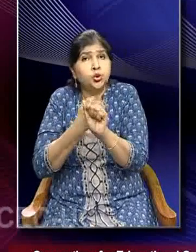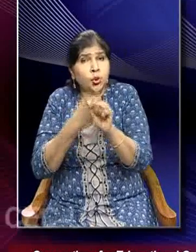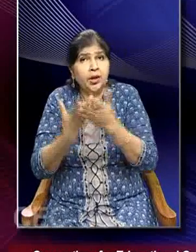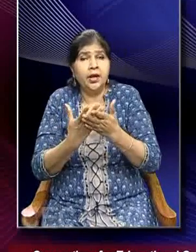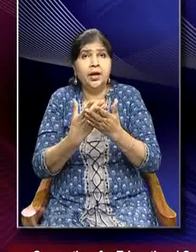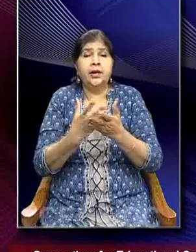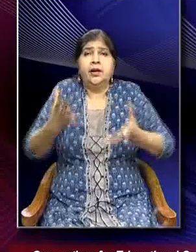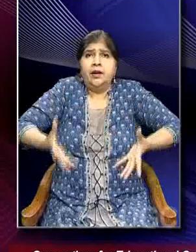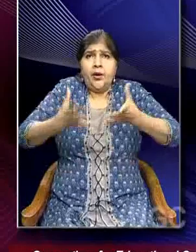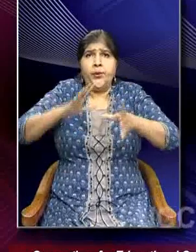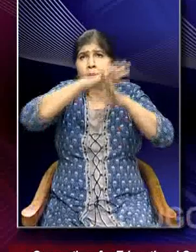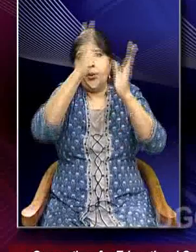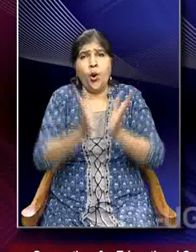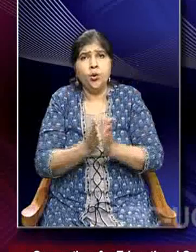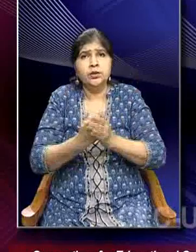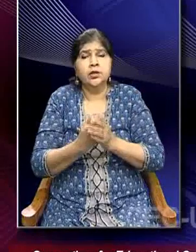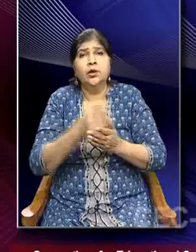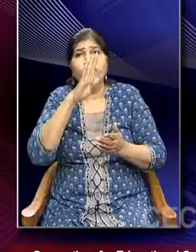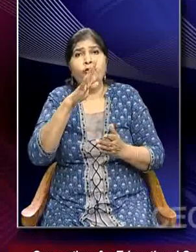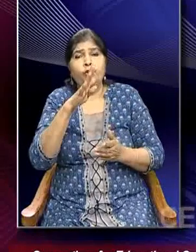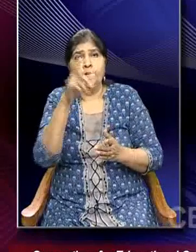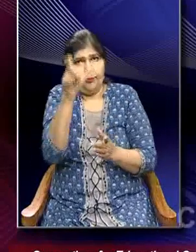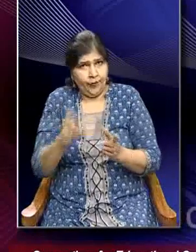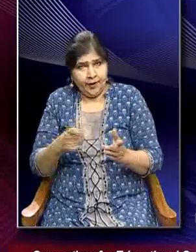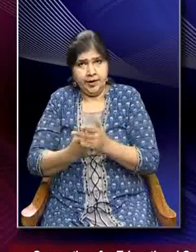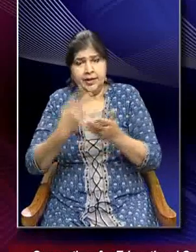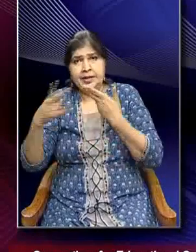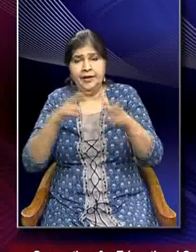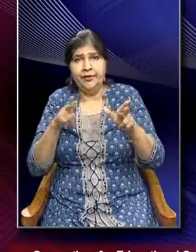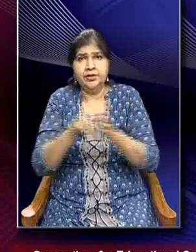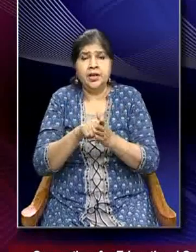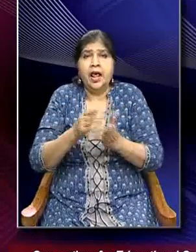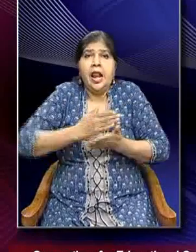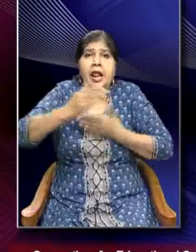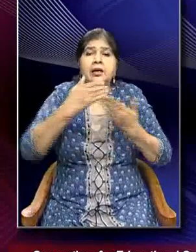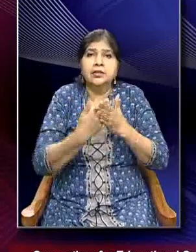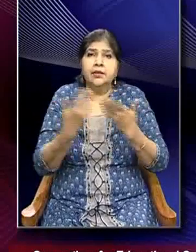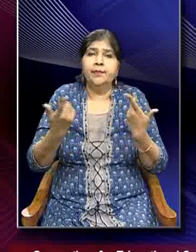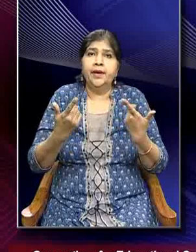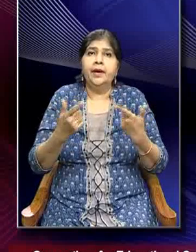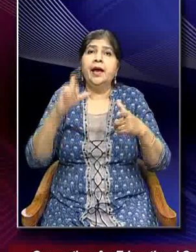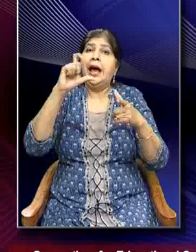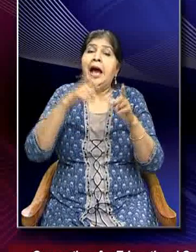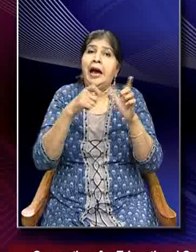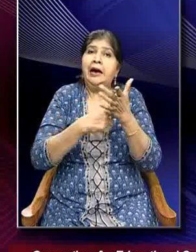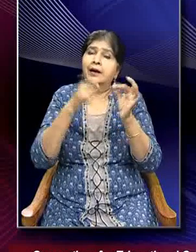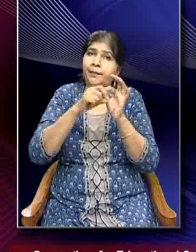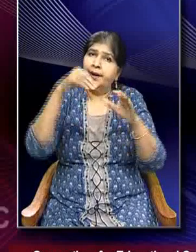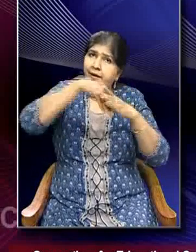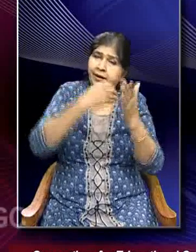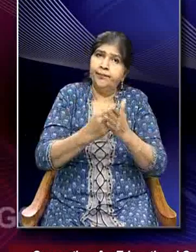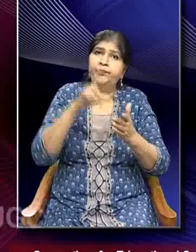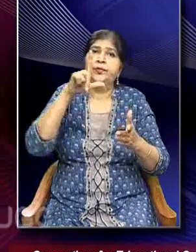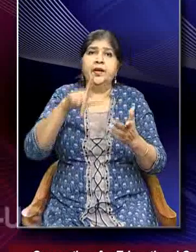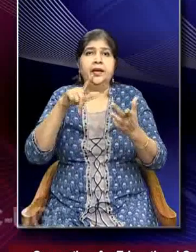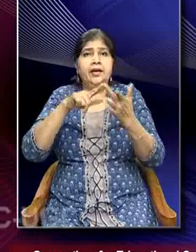heavy rock that comes in four main varieties, differentiated largely by carbon content, lignite,